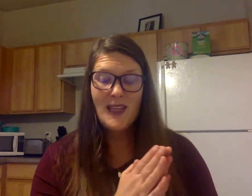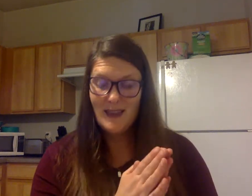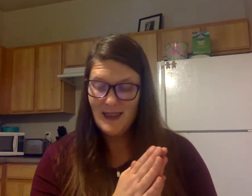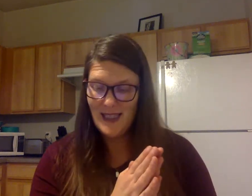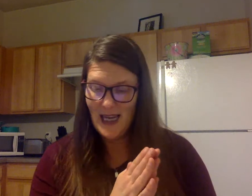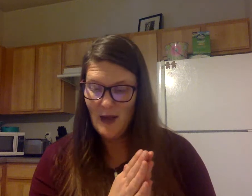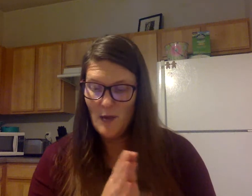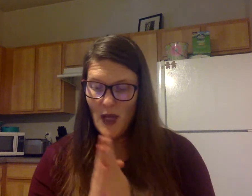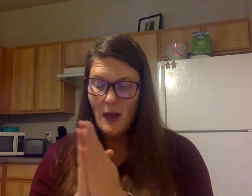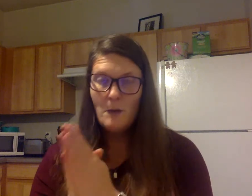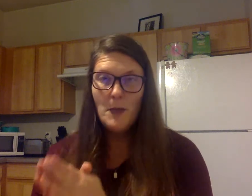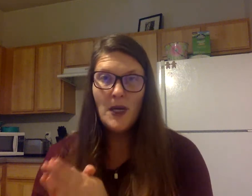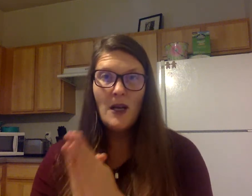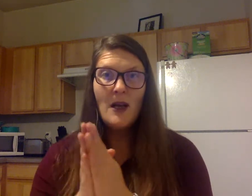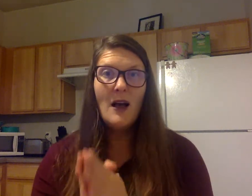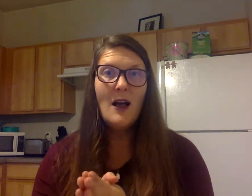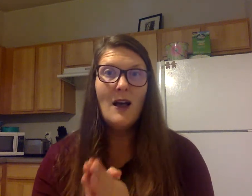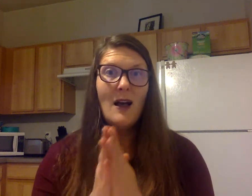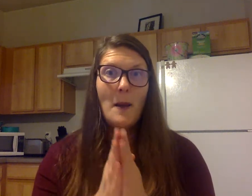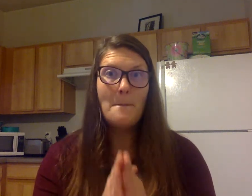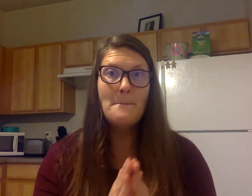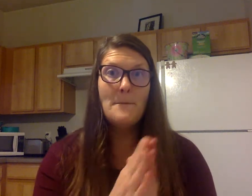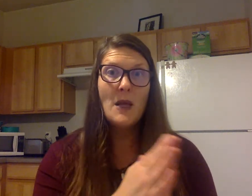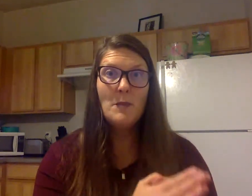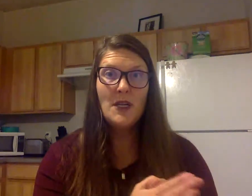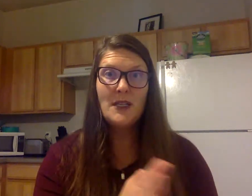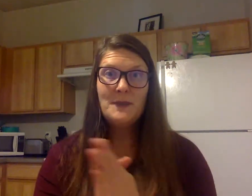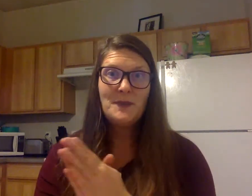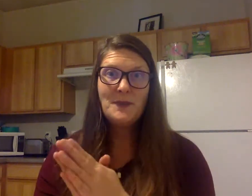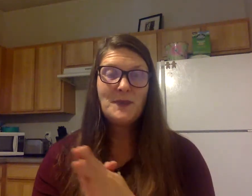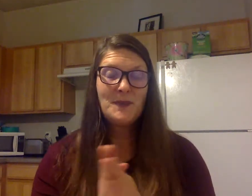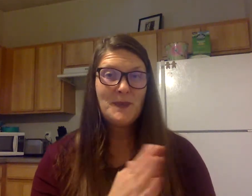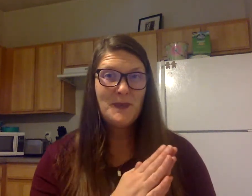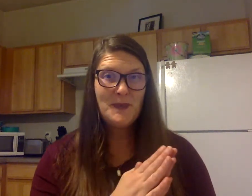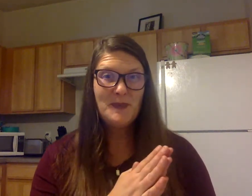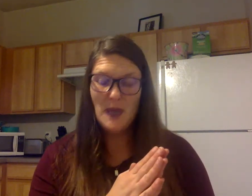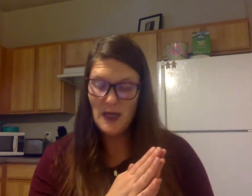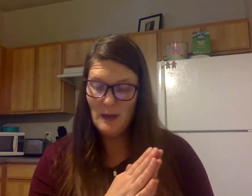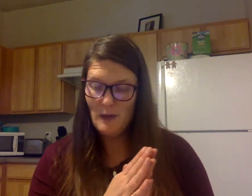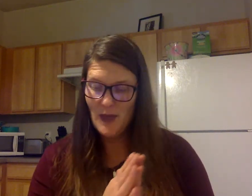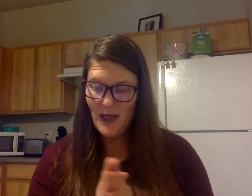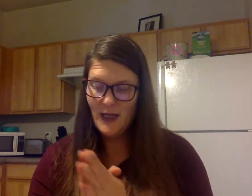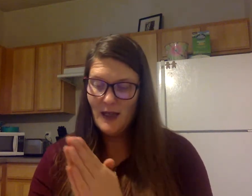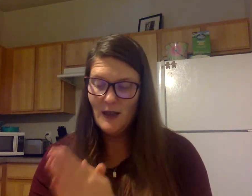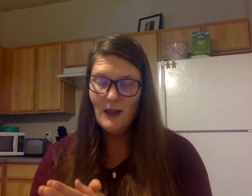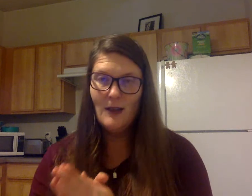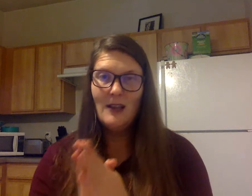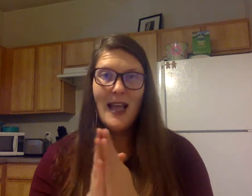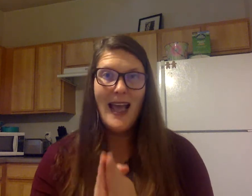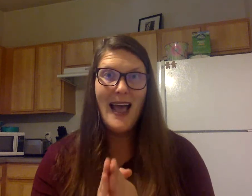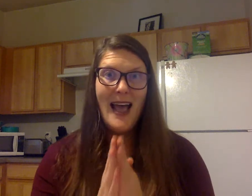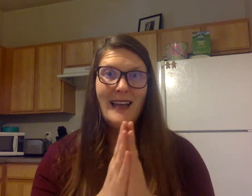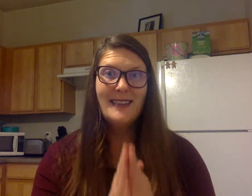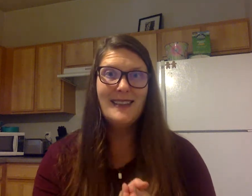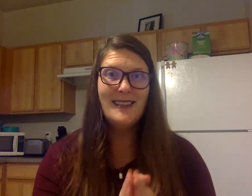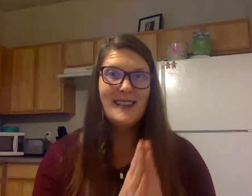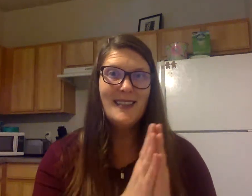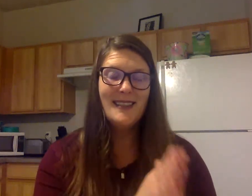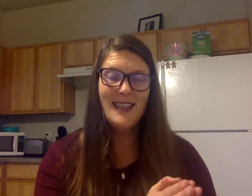Damp. P-U-M-P. Pump. L-A-N-D.